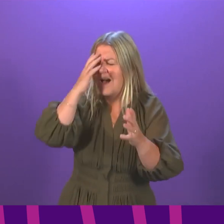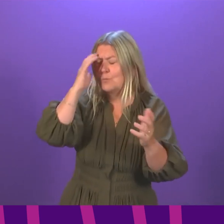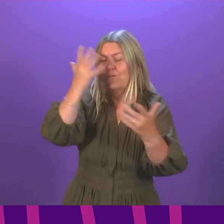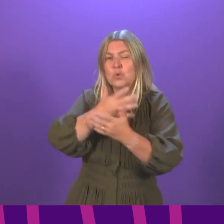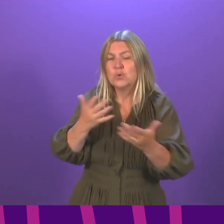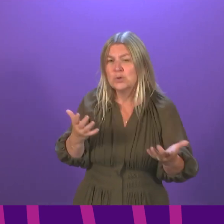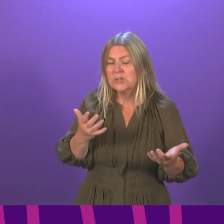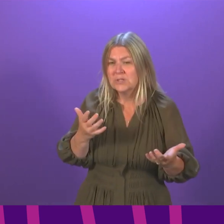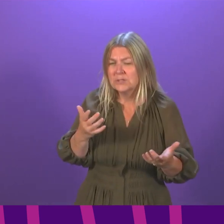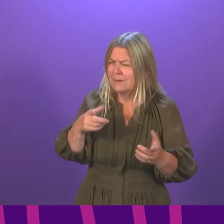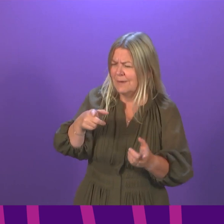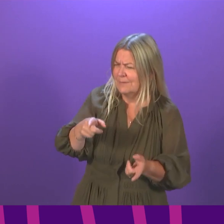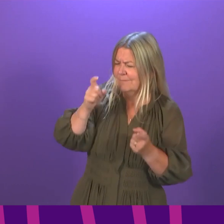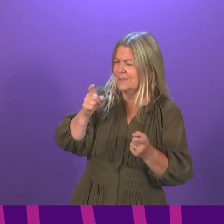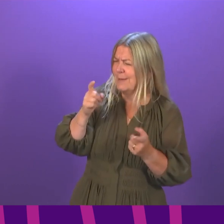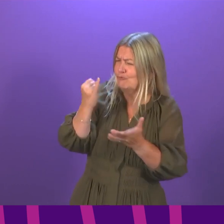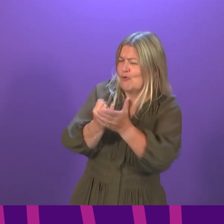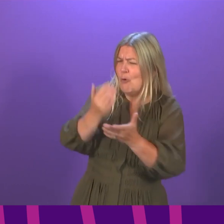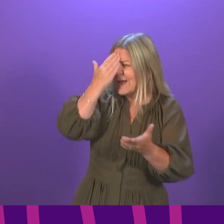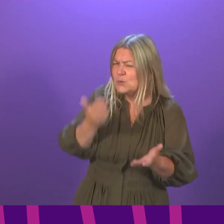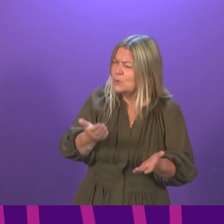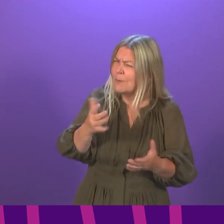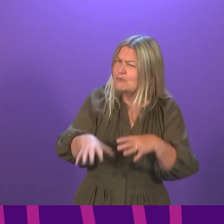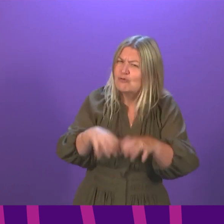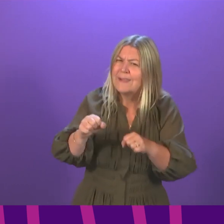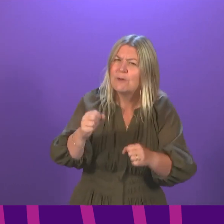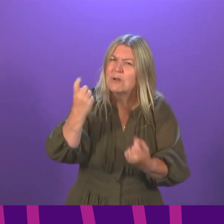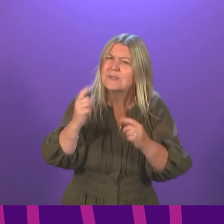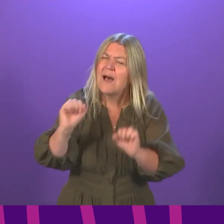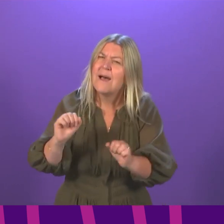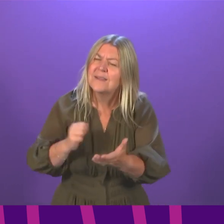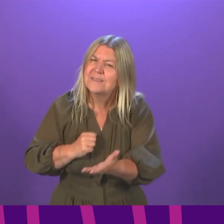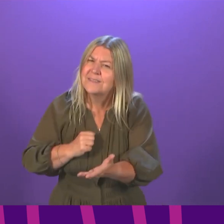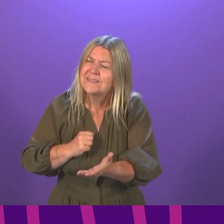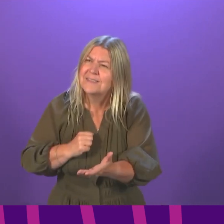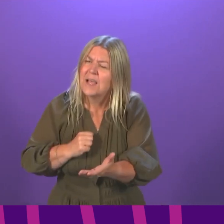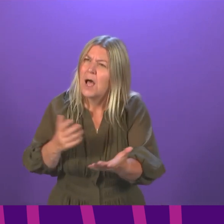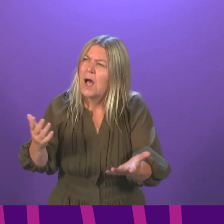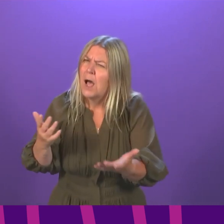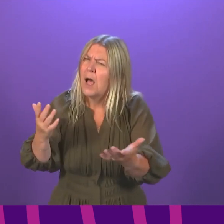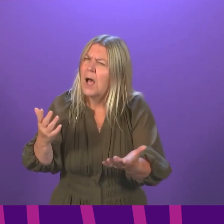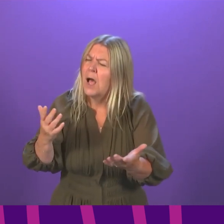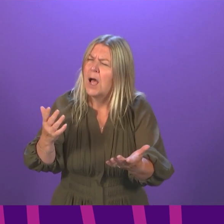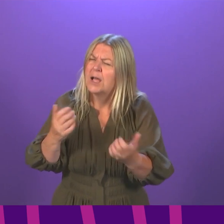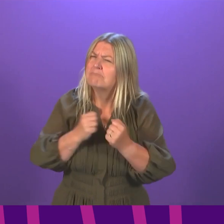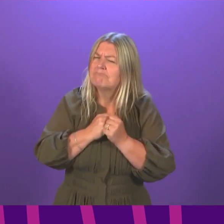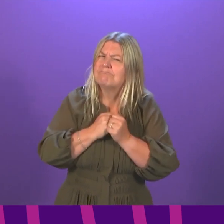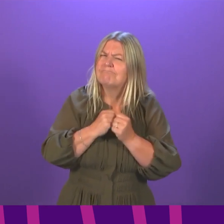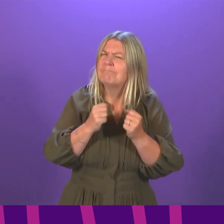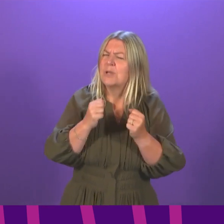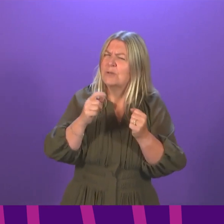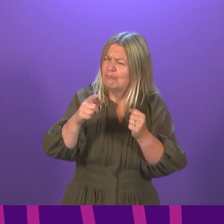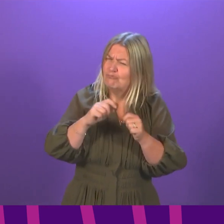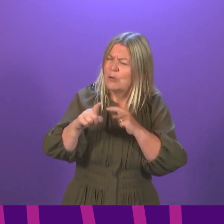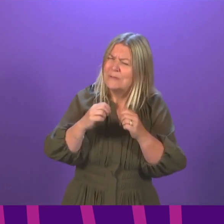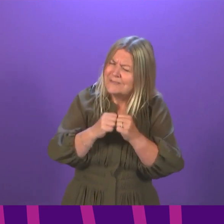Maybe I have been on my feet for too long today. am genuinely struggling to understand, other than just trying to find a point of disagreement with the Scottish